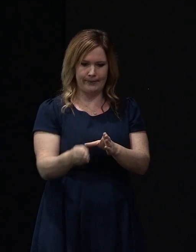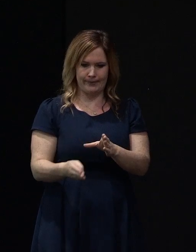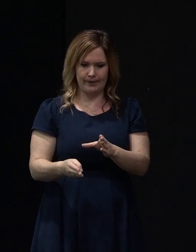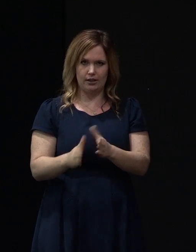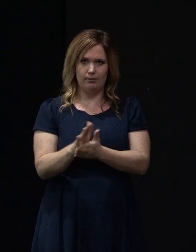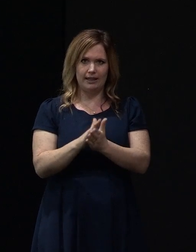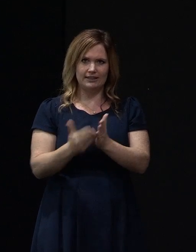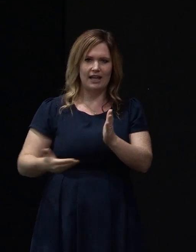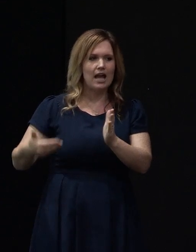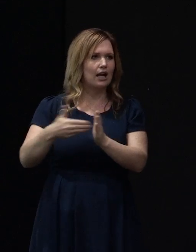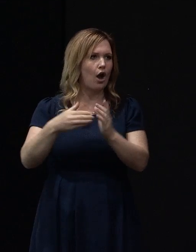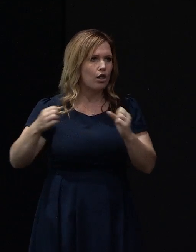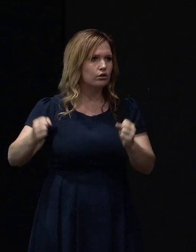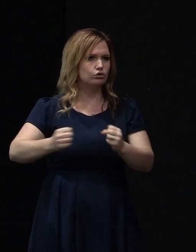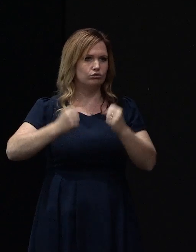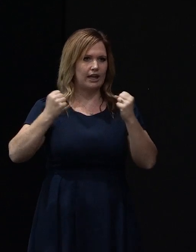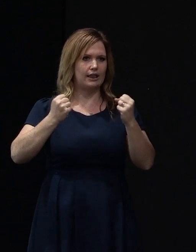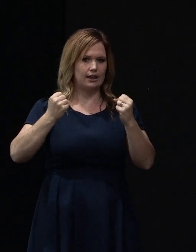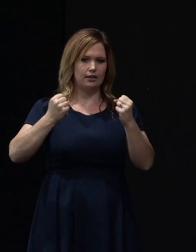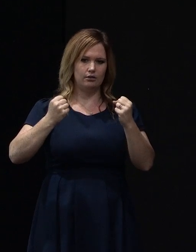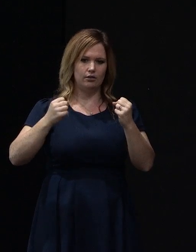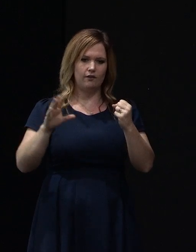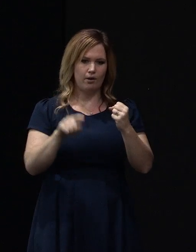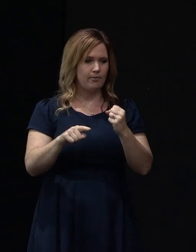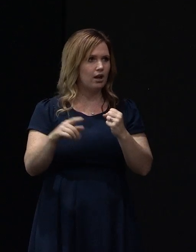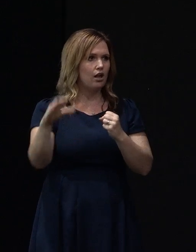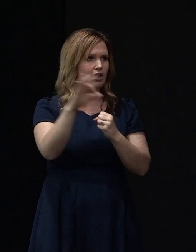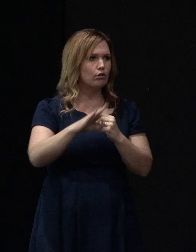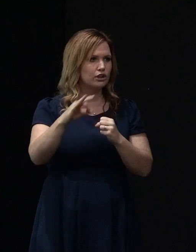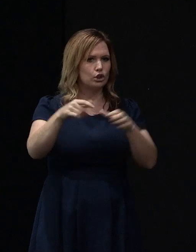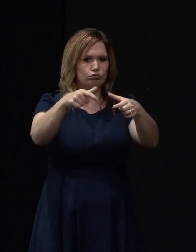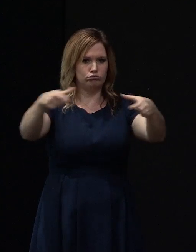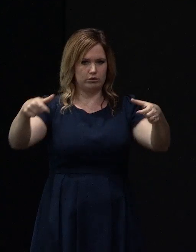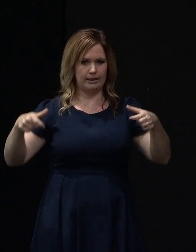the strength and integrity of the original ring beam.